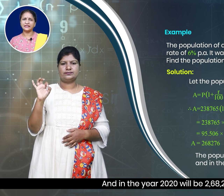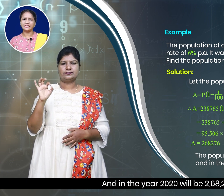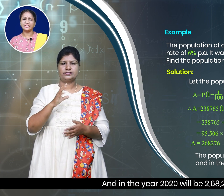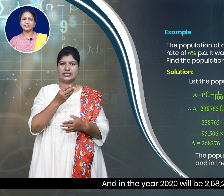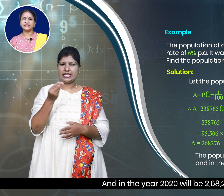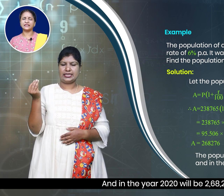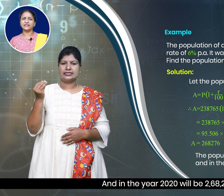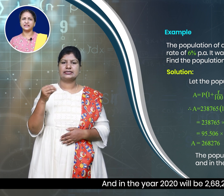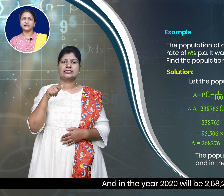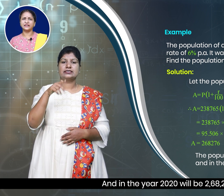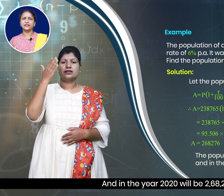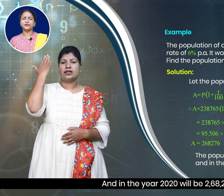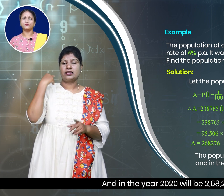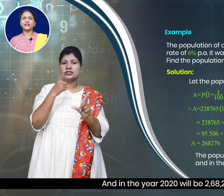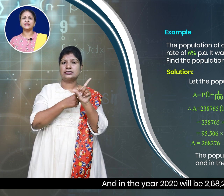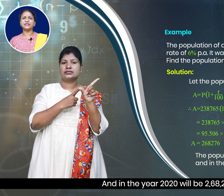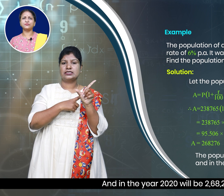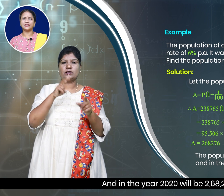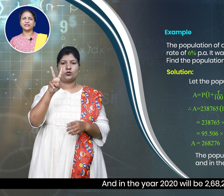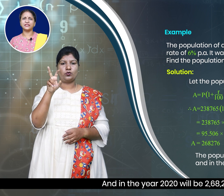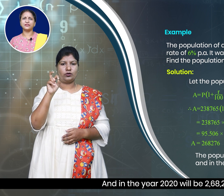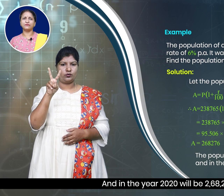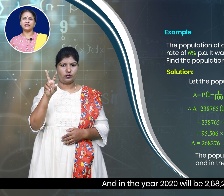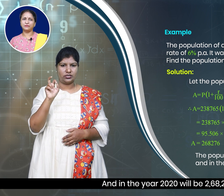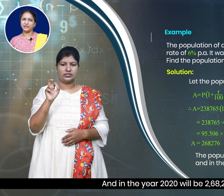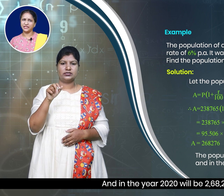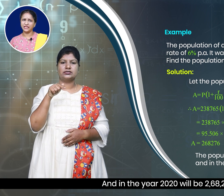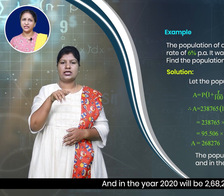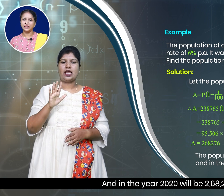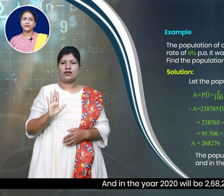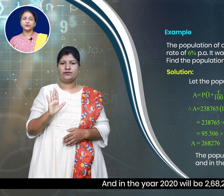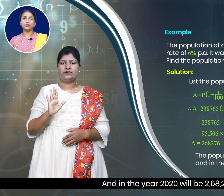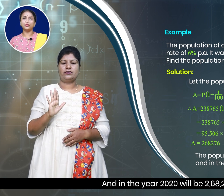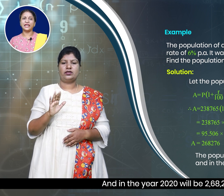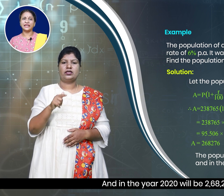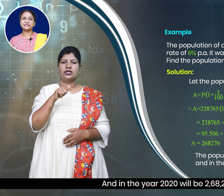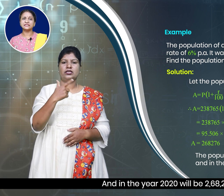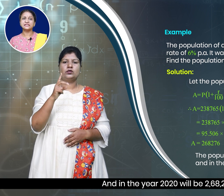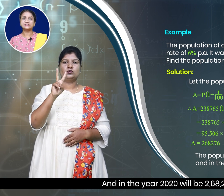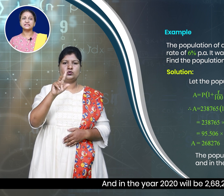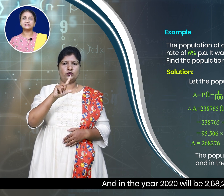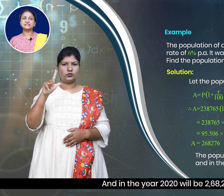in the year 2020 will be 2,68